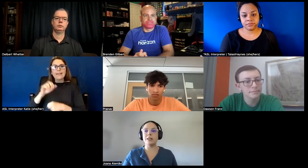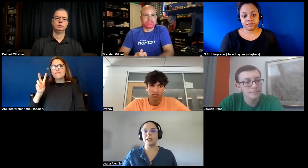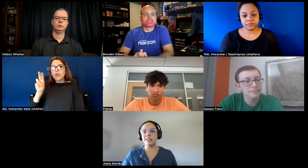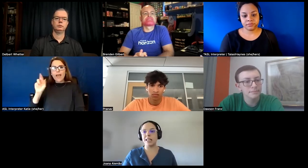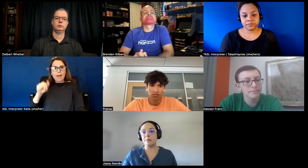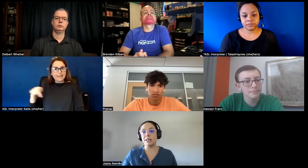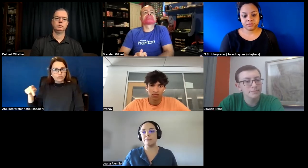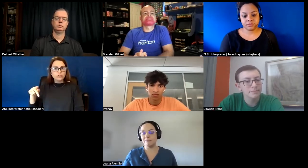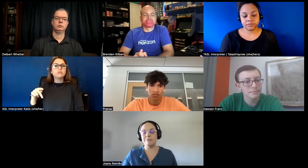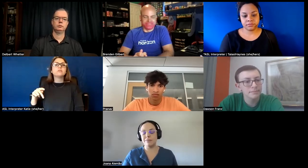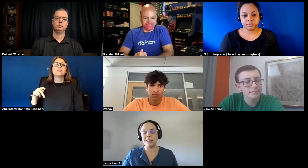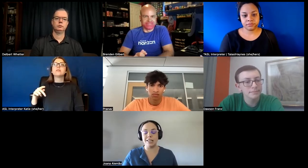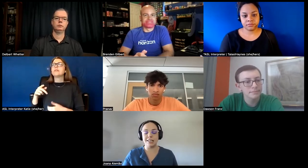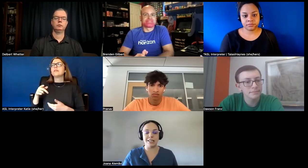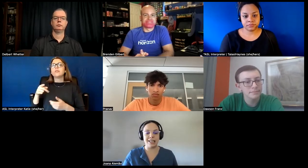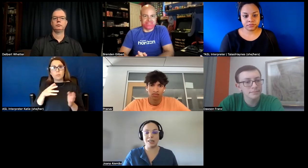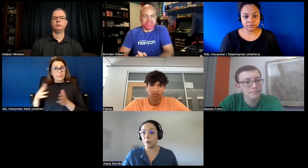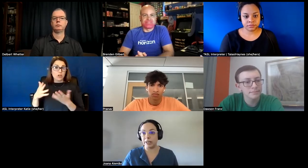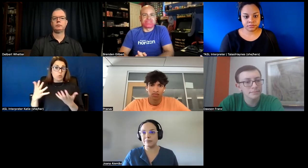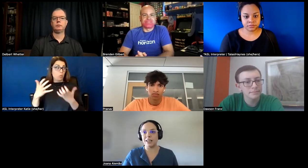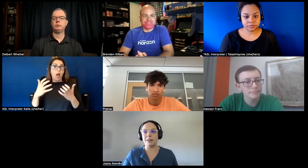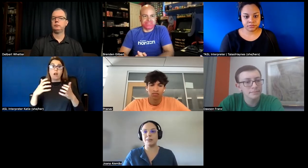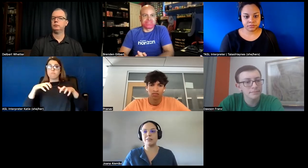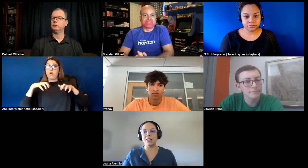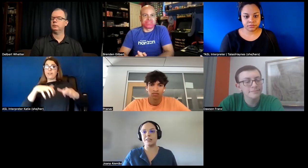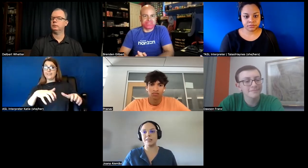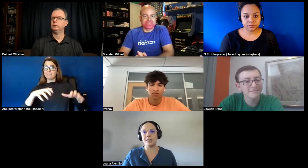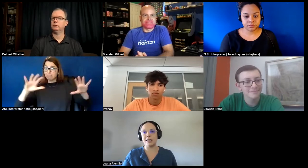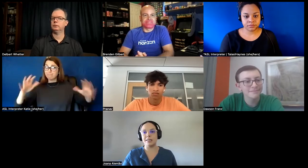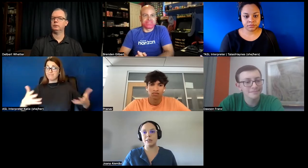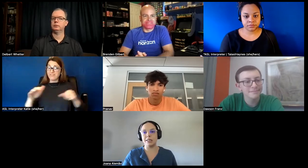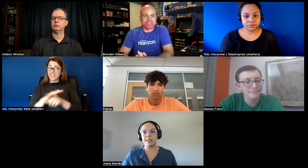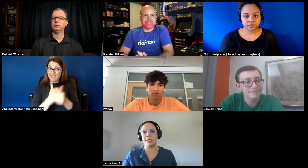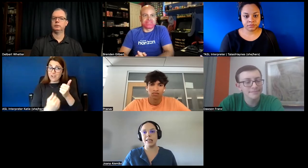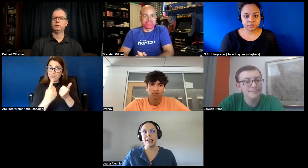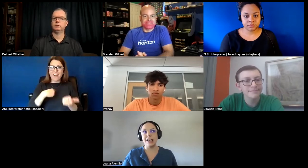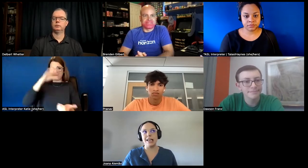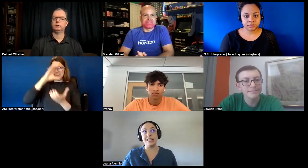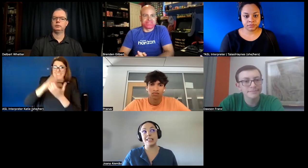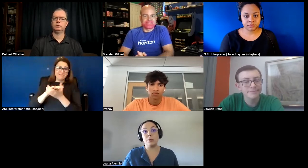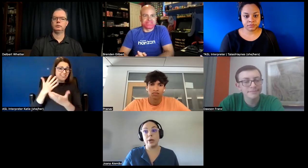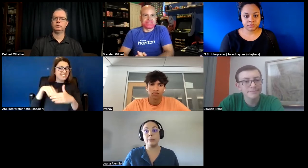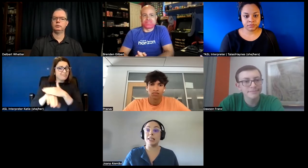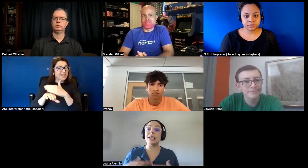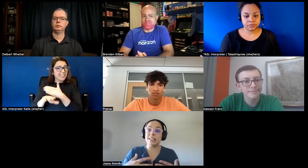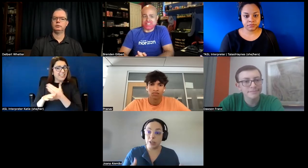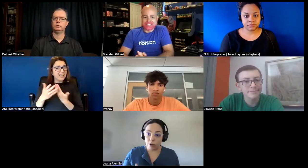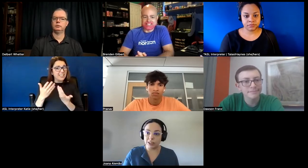because i mean this is the way i believe that accessibility is not a way but it's the only